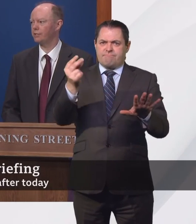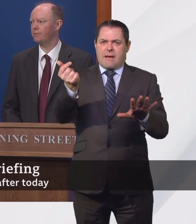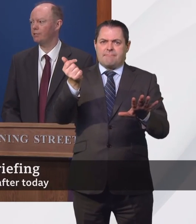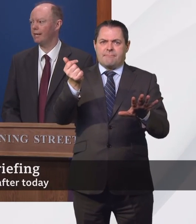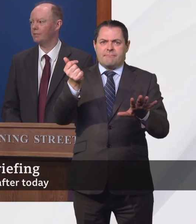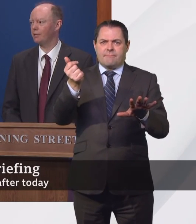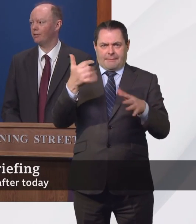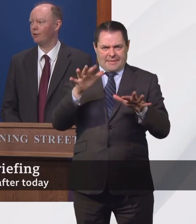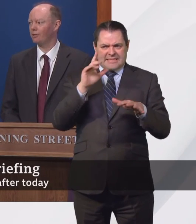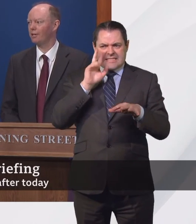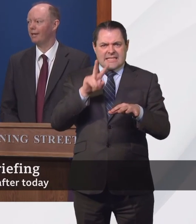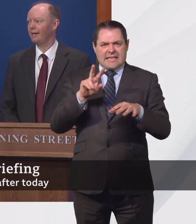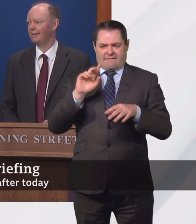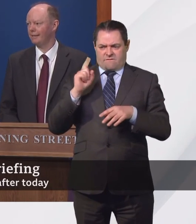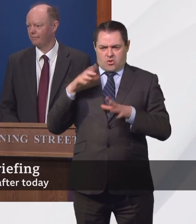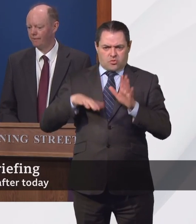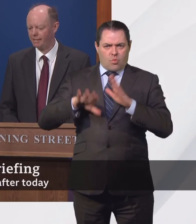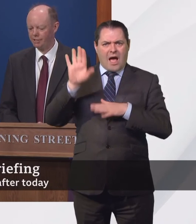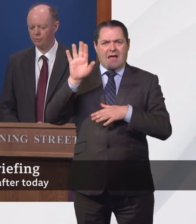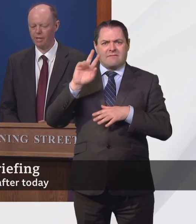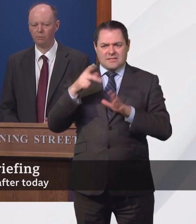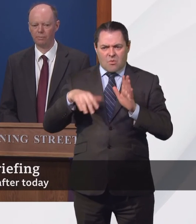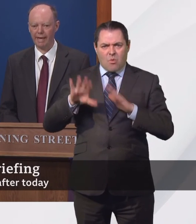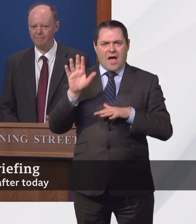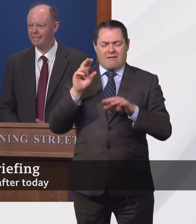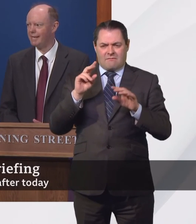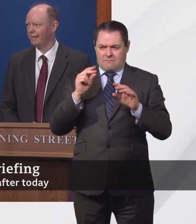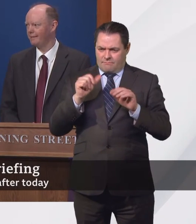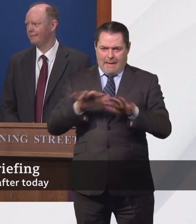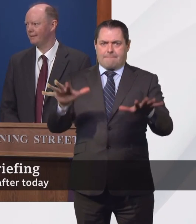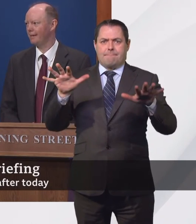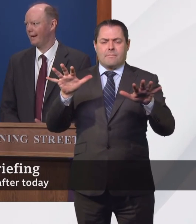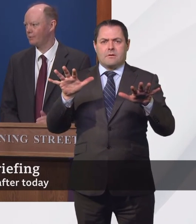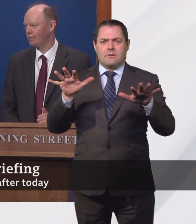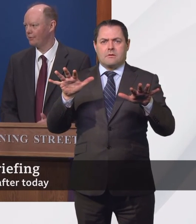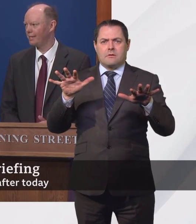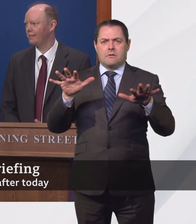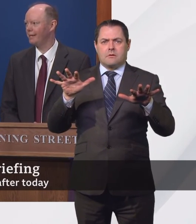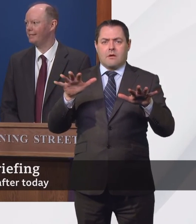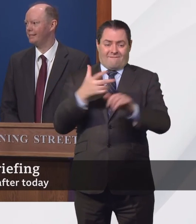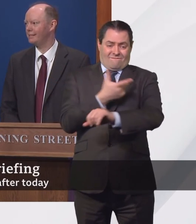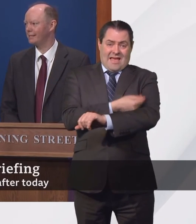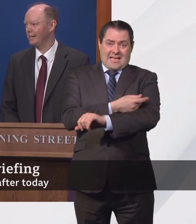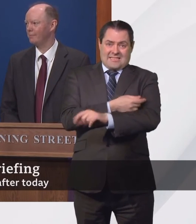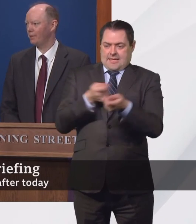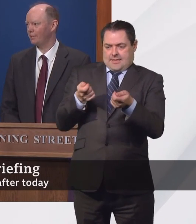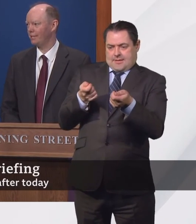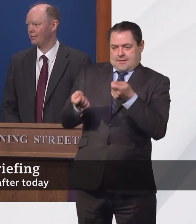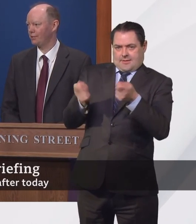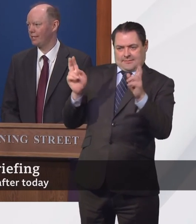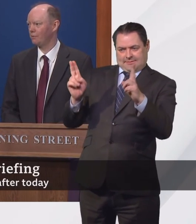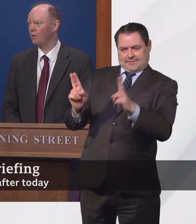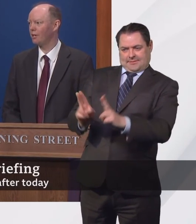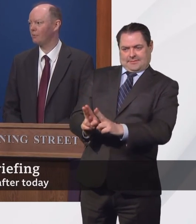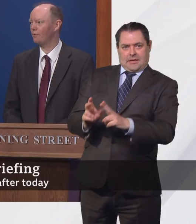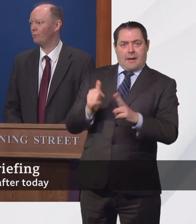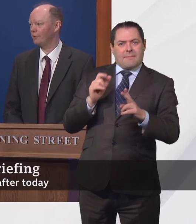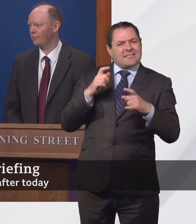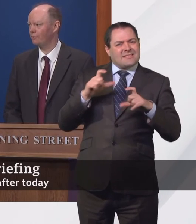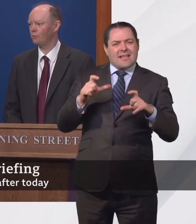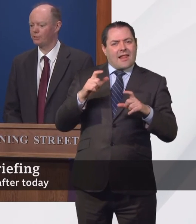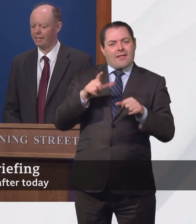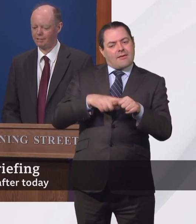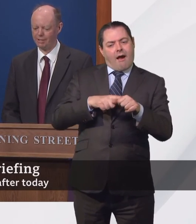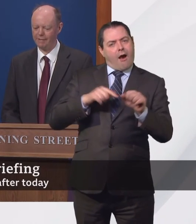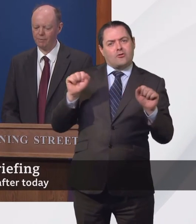increase in transmission as we unlock, vaccines will help hem it in as we go down the ages, but it's going to take a while before